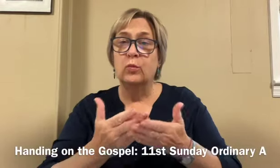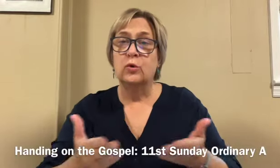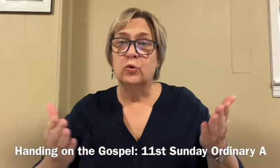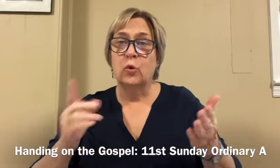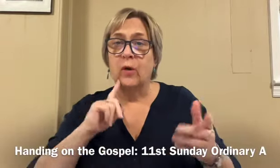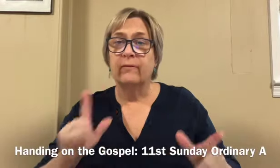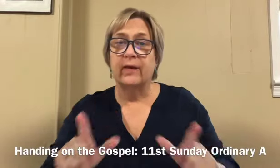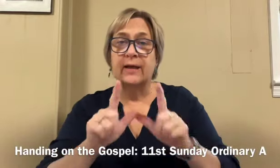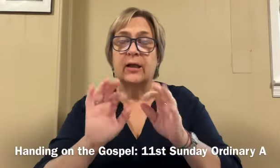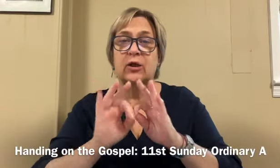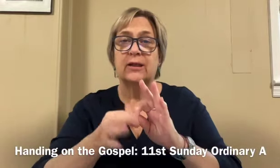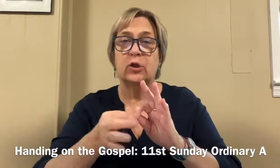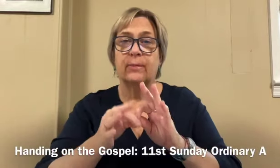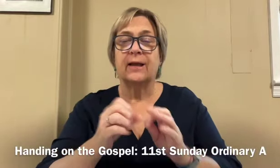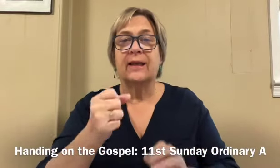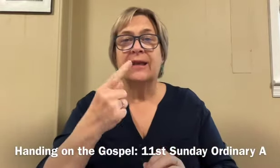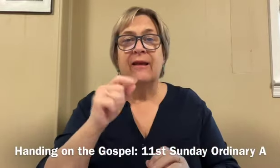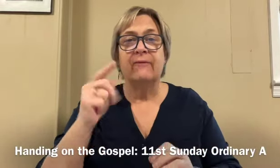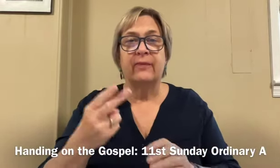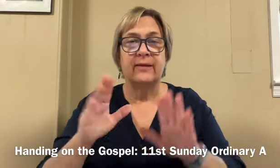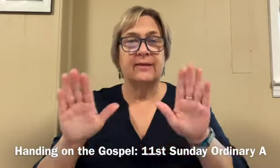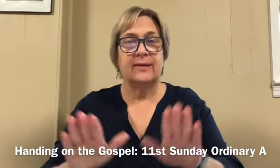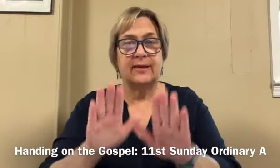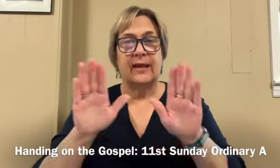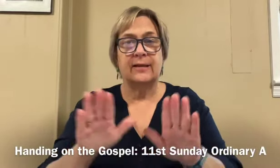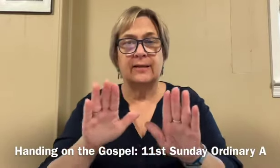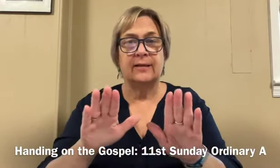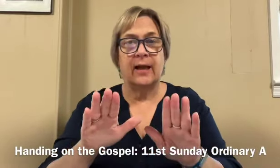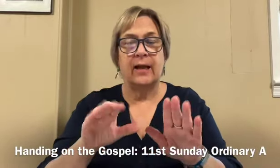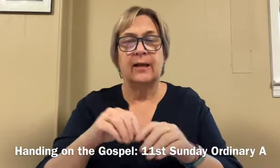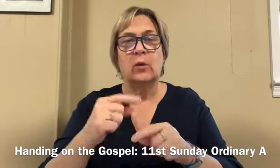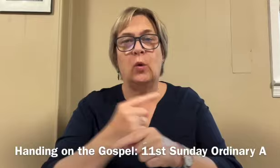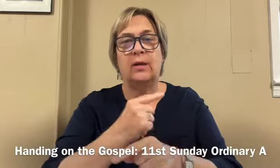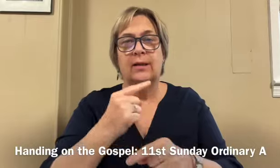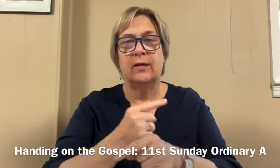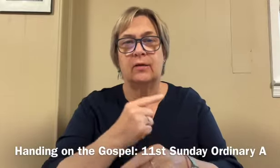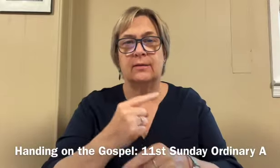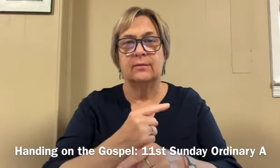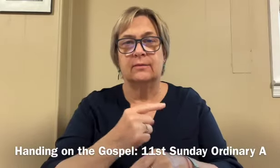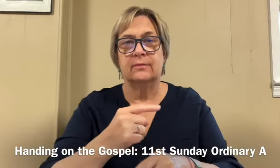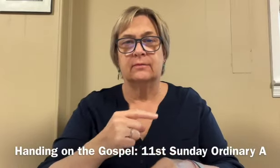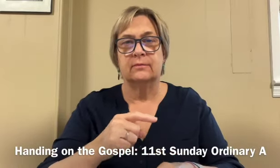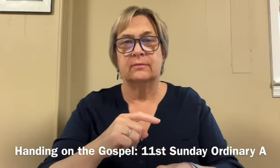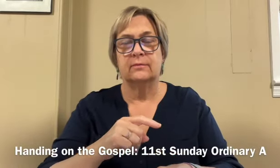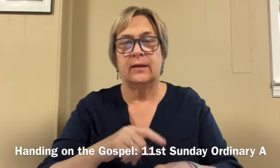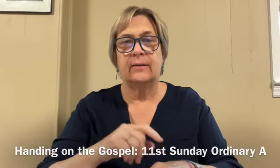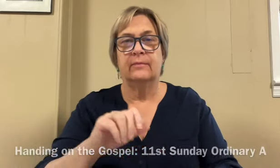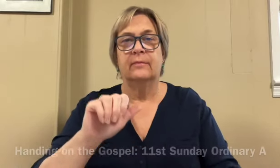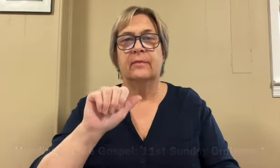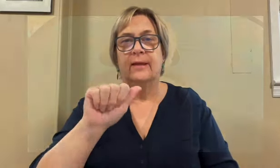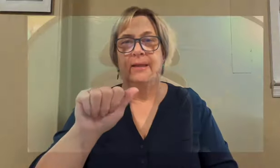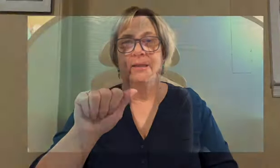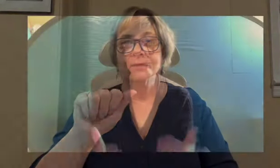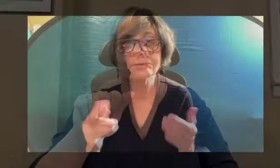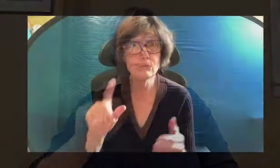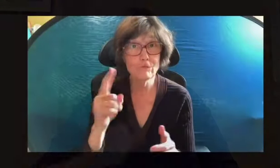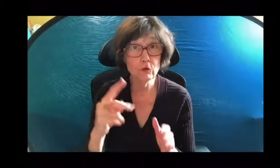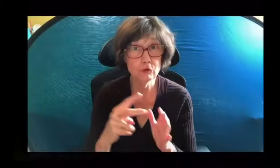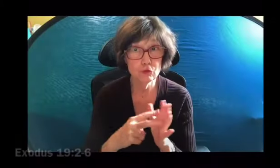This resource is for our liturgical interpreters. It is the 11th Sunday in Ordinary Time, Cycle A.